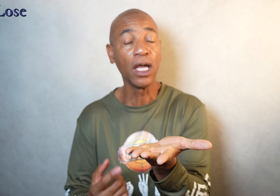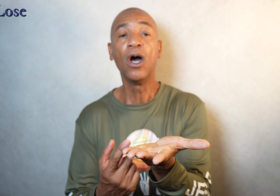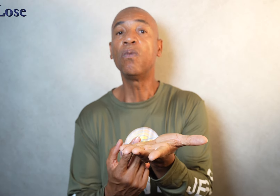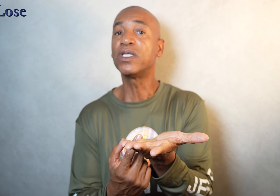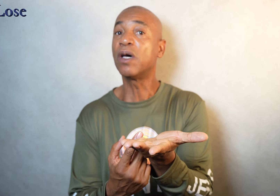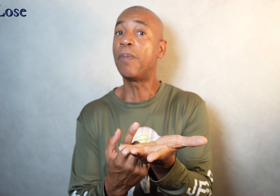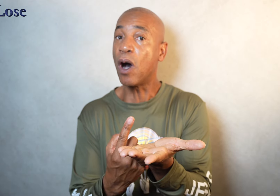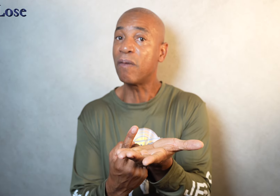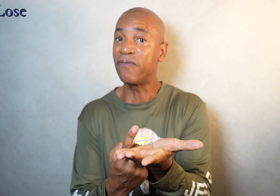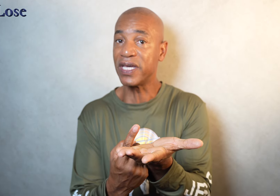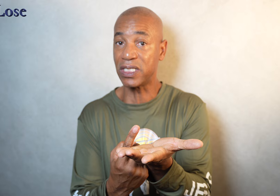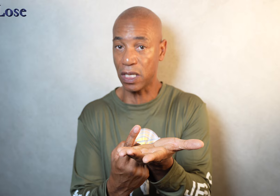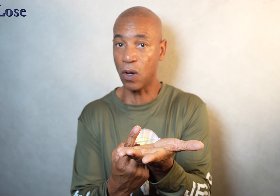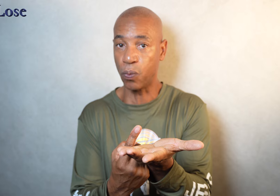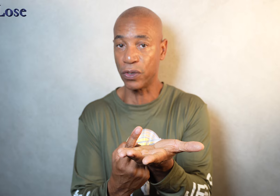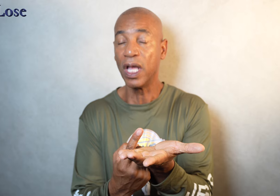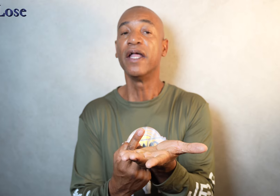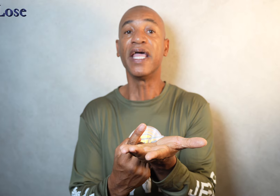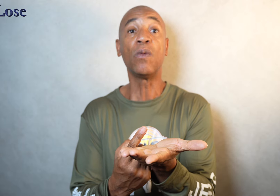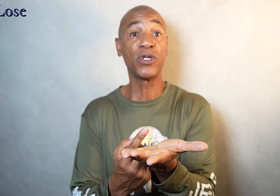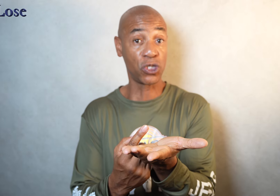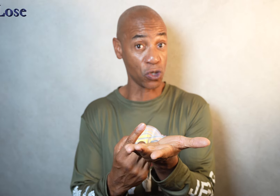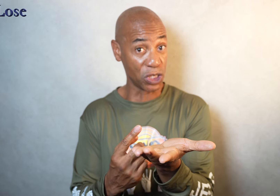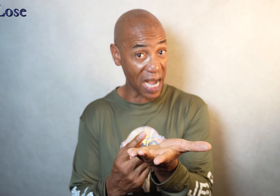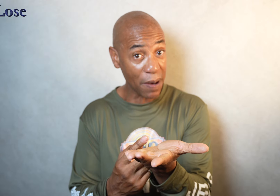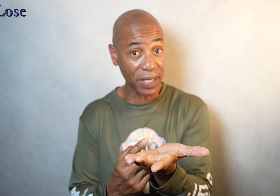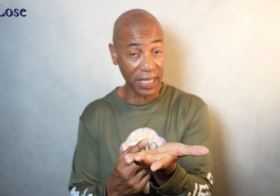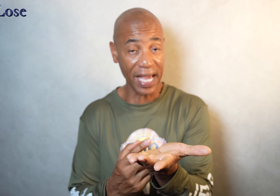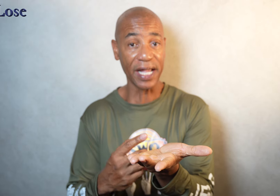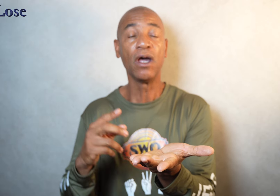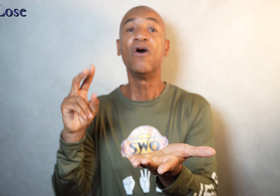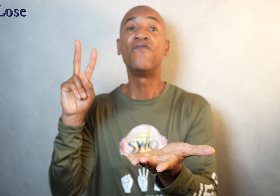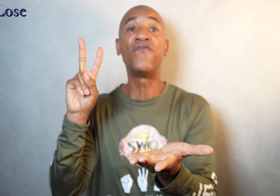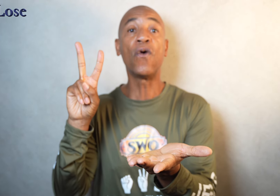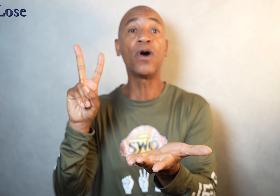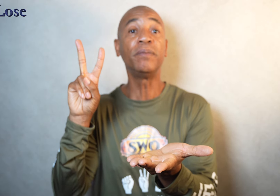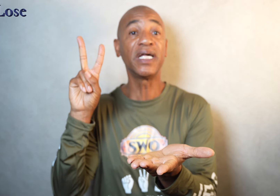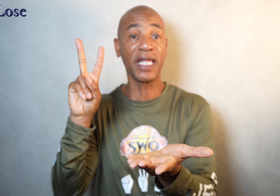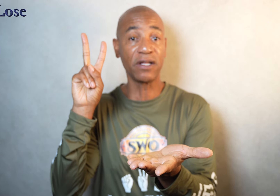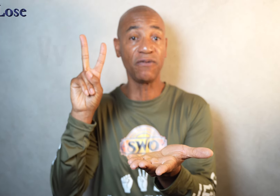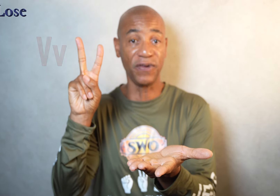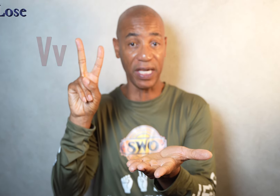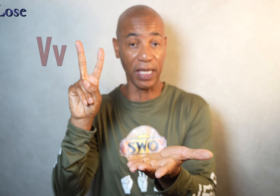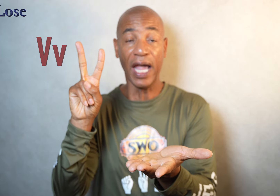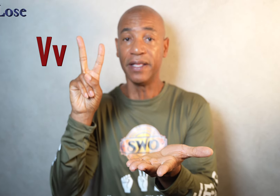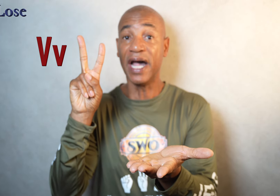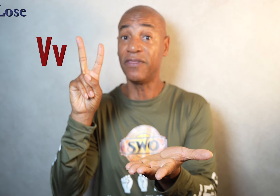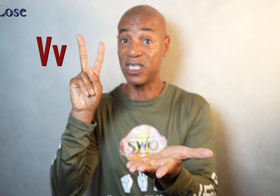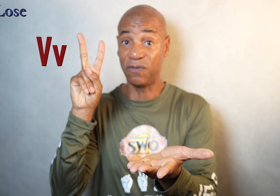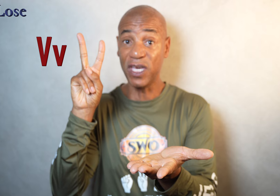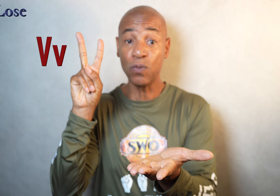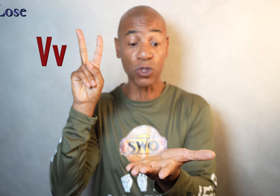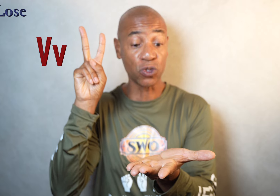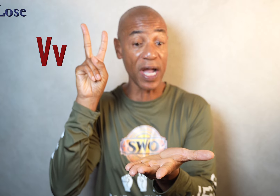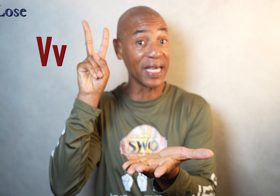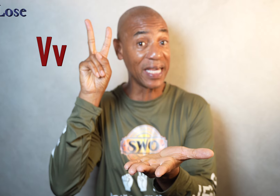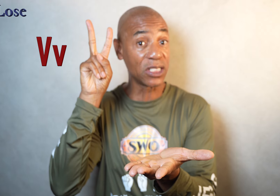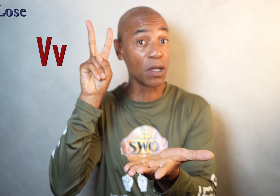with the palm facing upward. Now, with your dominant hand, form the letter V. Now, this V will strike against the